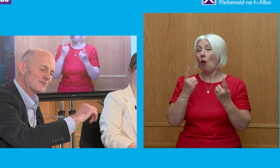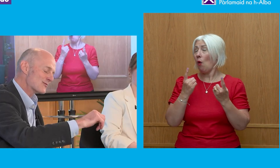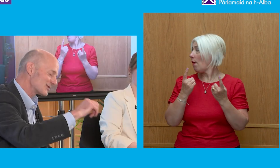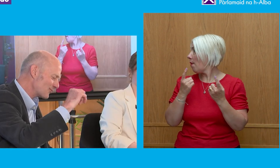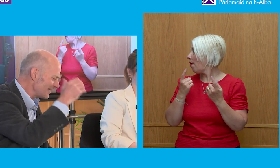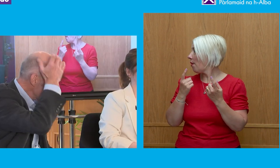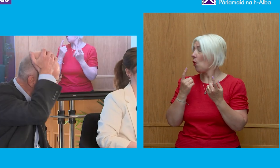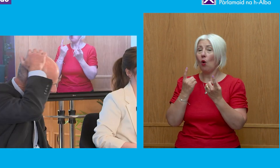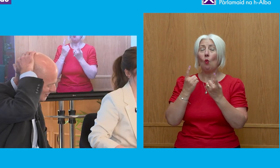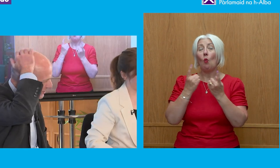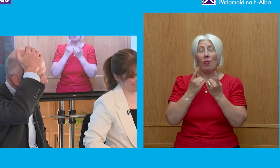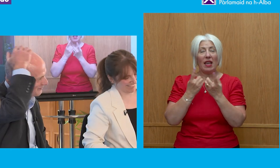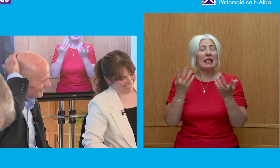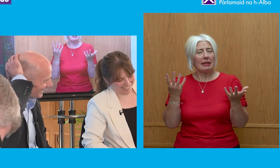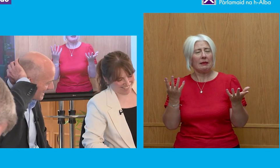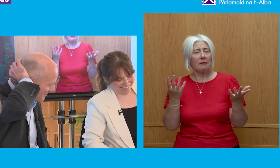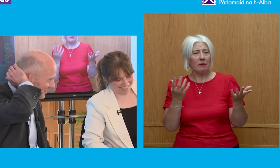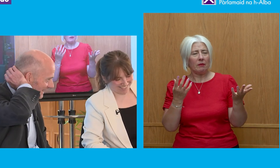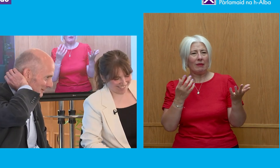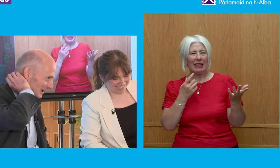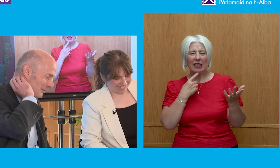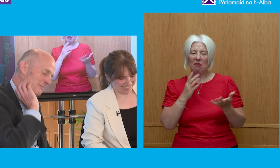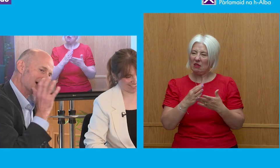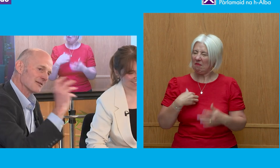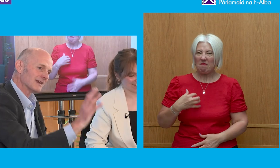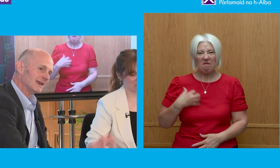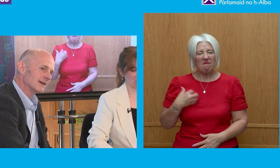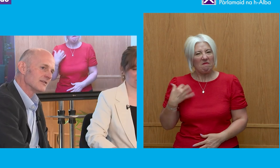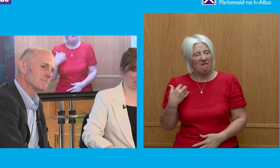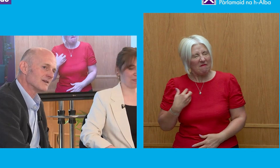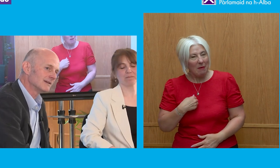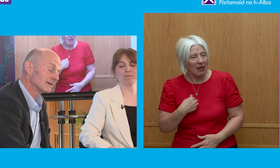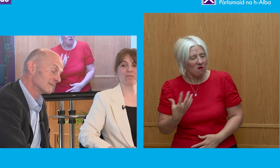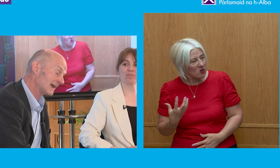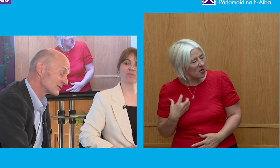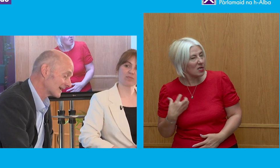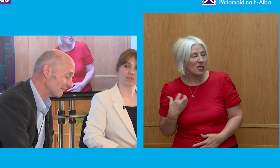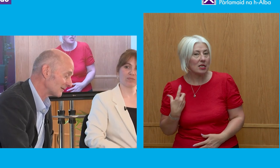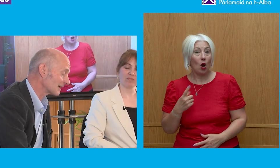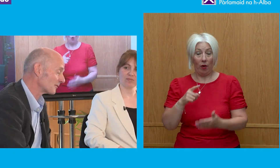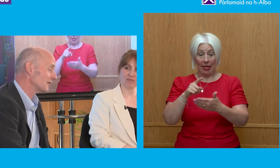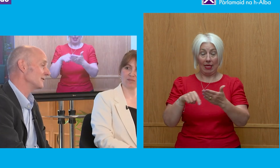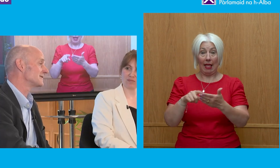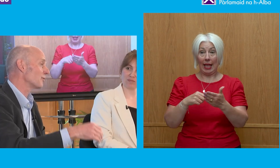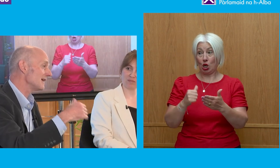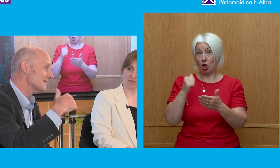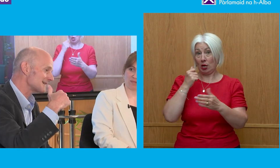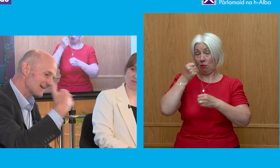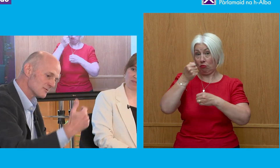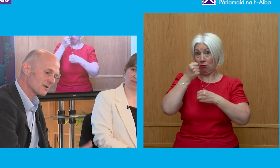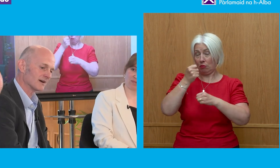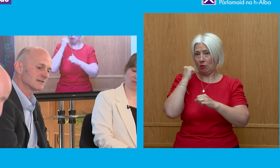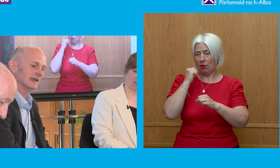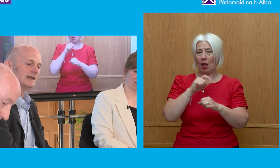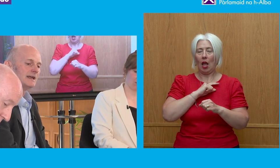which really sort of irritated me a little bit about the election campaign that had come through, is the way that